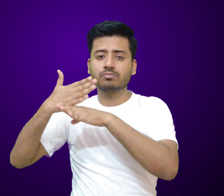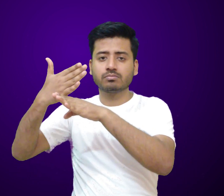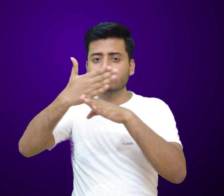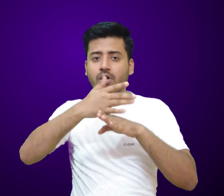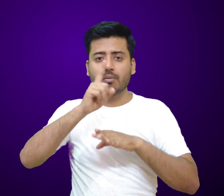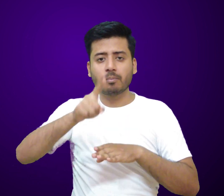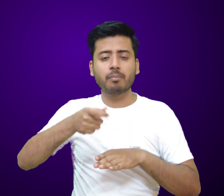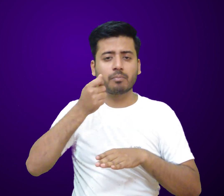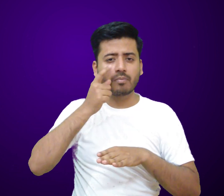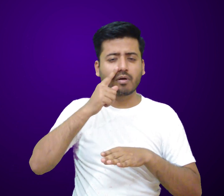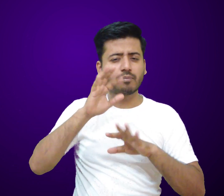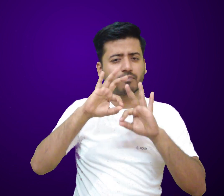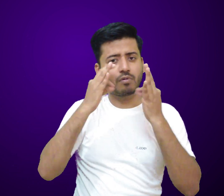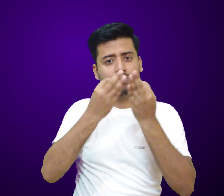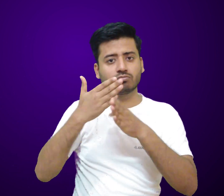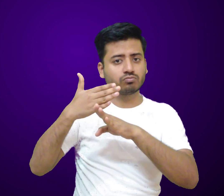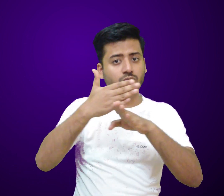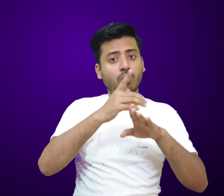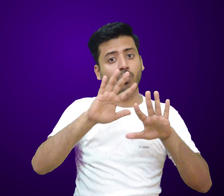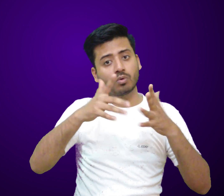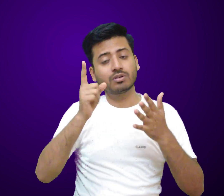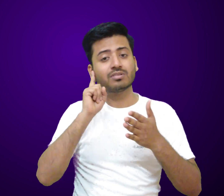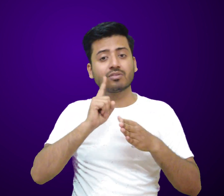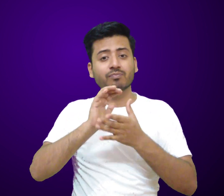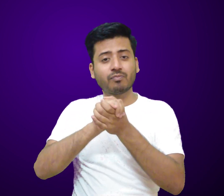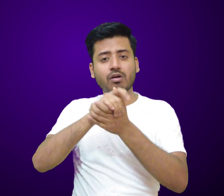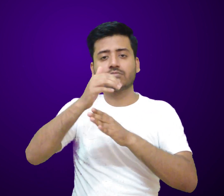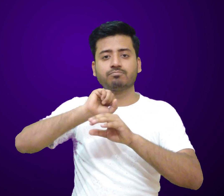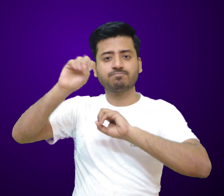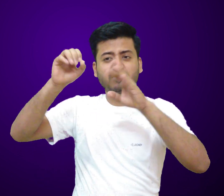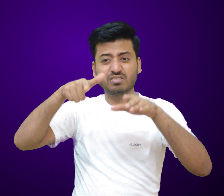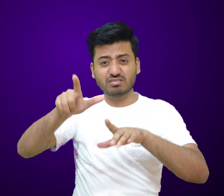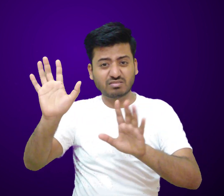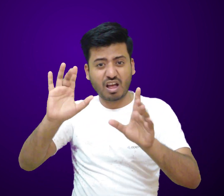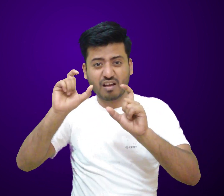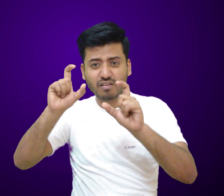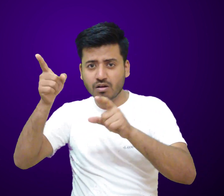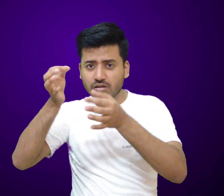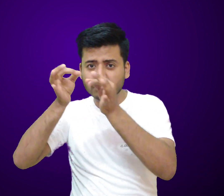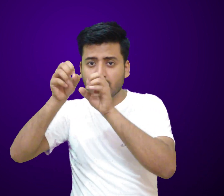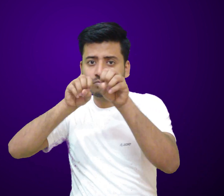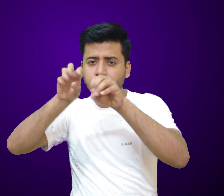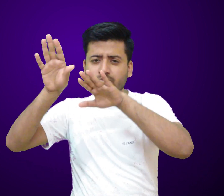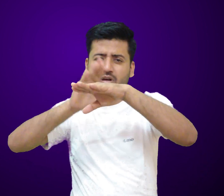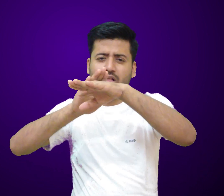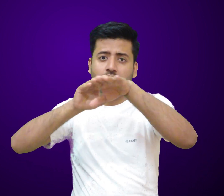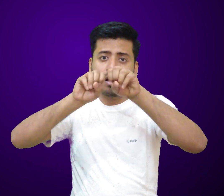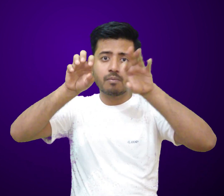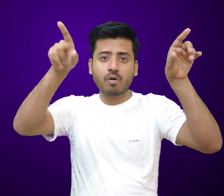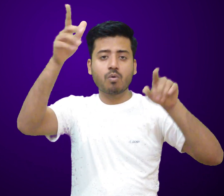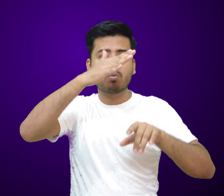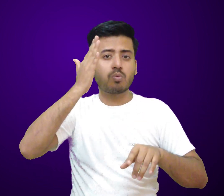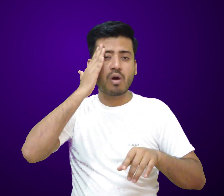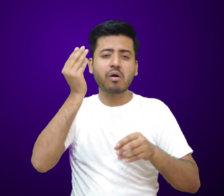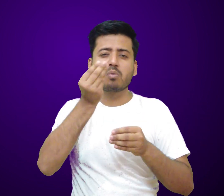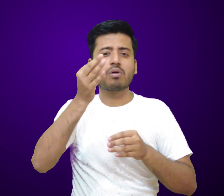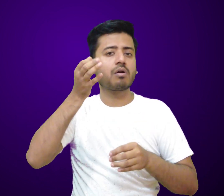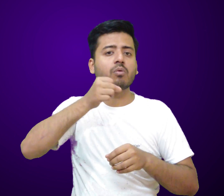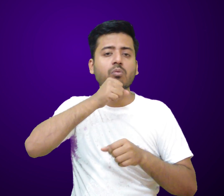should have been consuming such foods for a long duration. Cancer doesn't happen on few intakes of carcinogens. If a person consumes